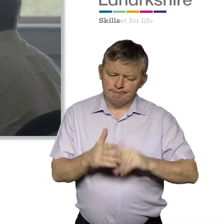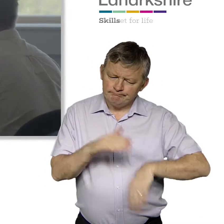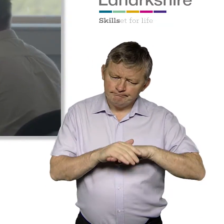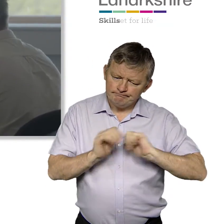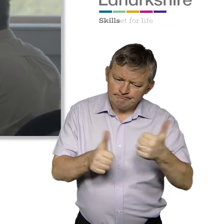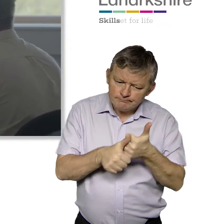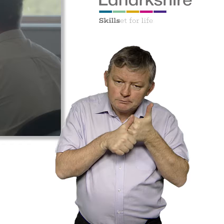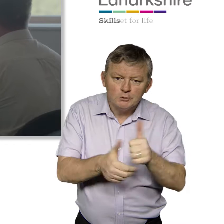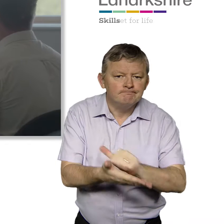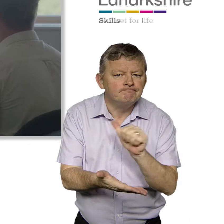properly supported.